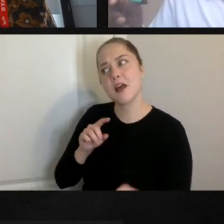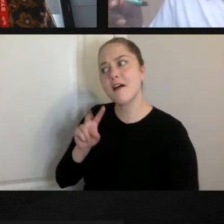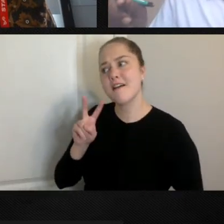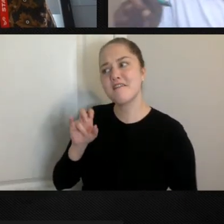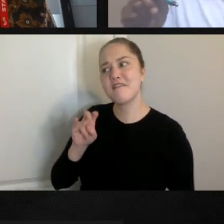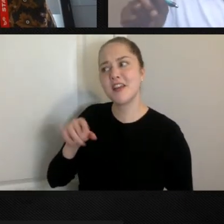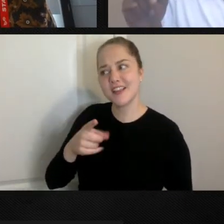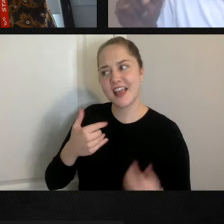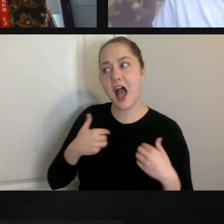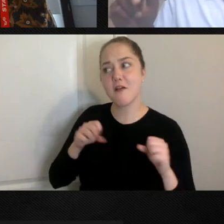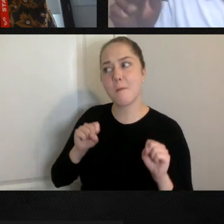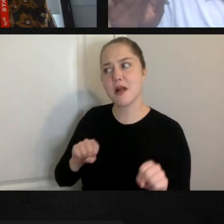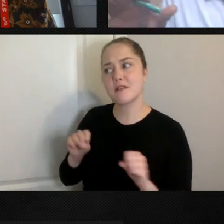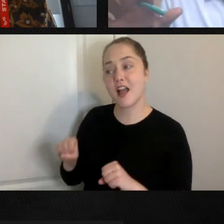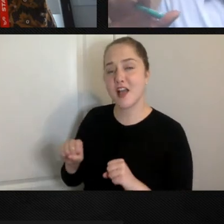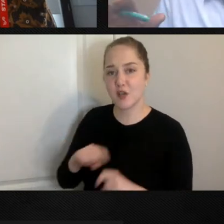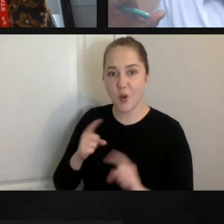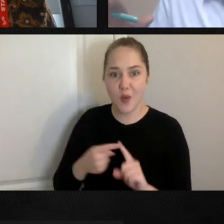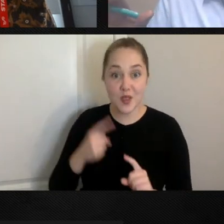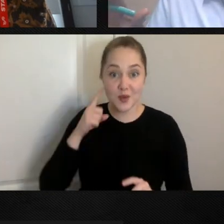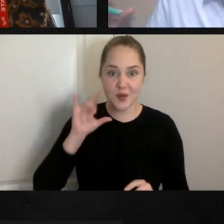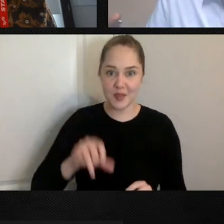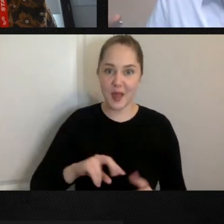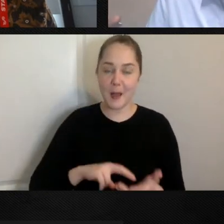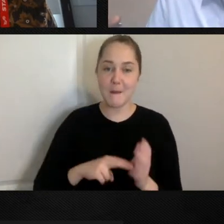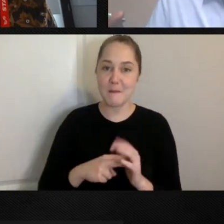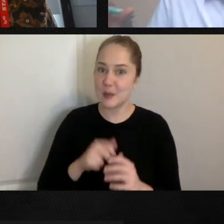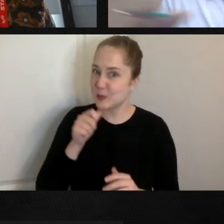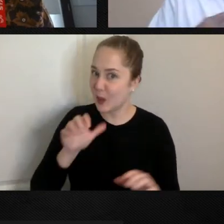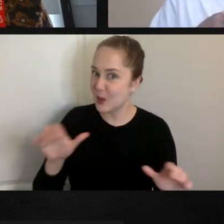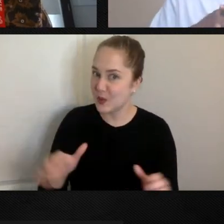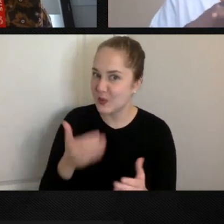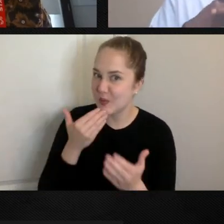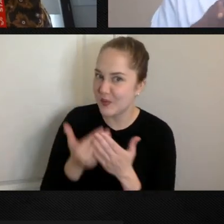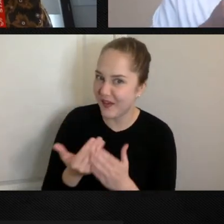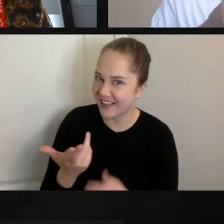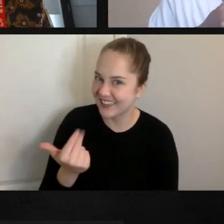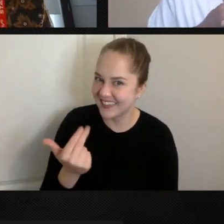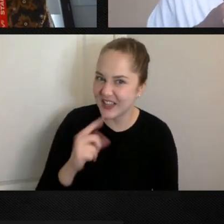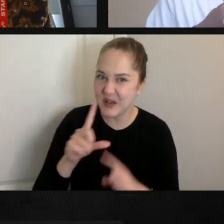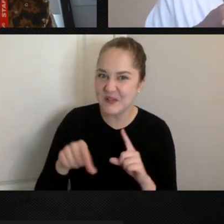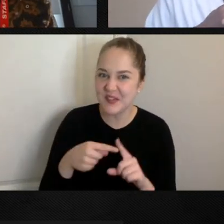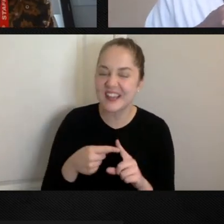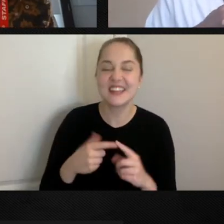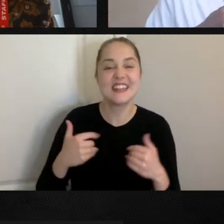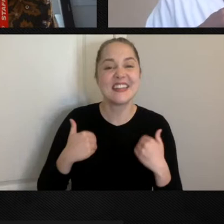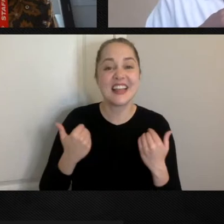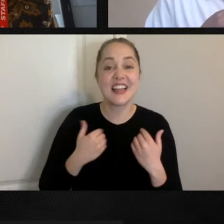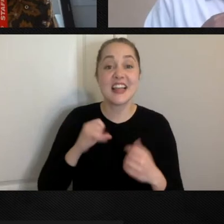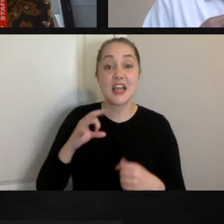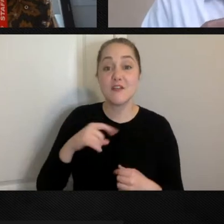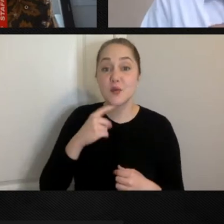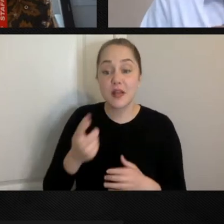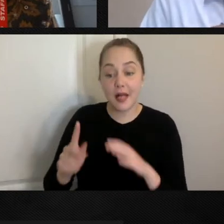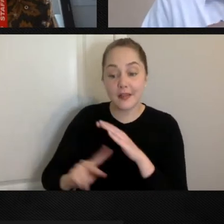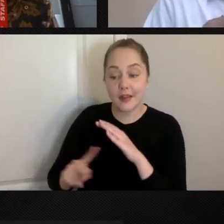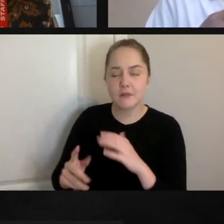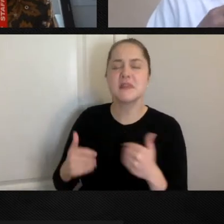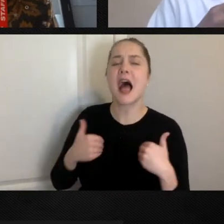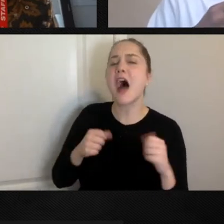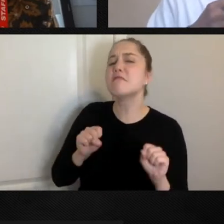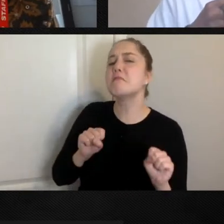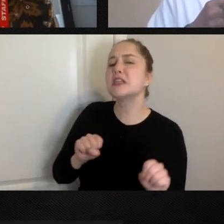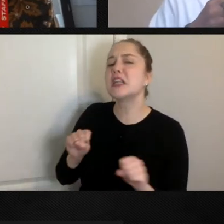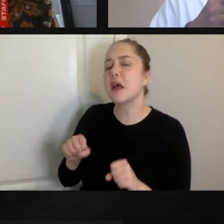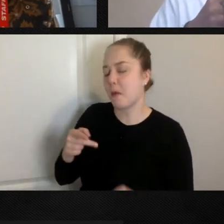potential. And when you hear that, it means you're not doing too well. When you tell a kindergarten that they have potential.